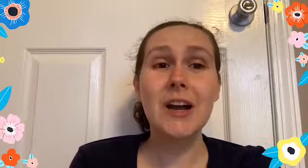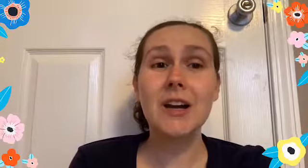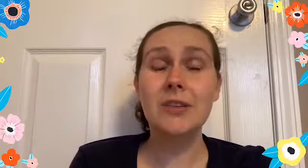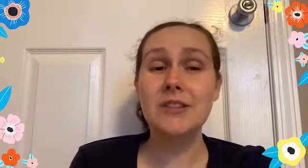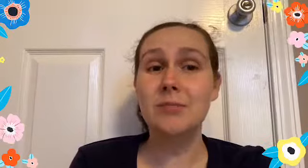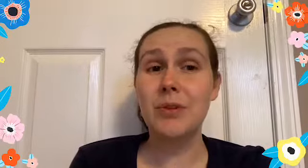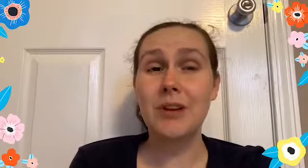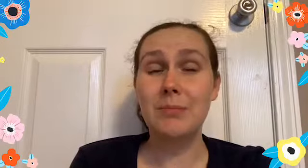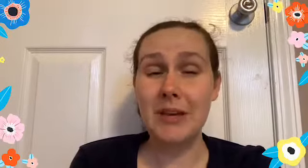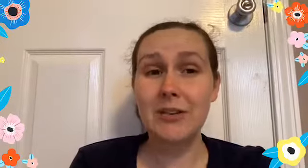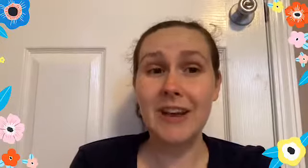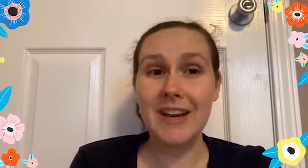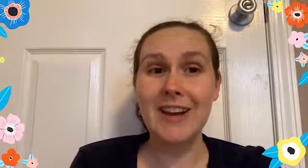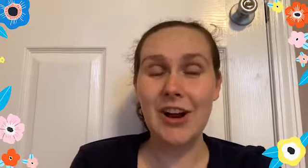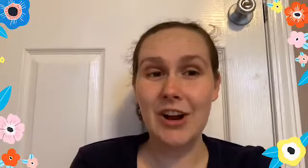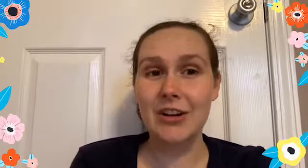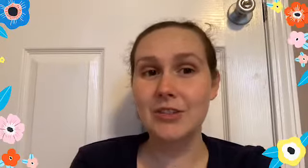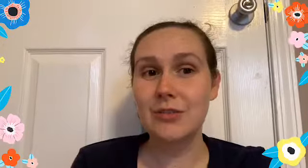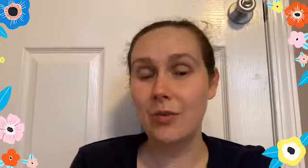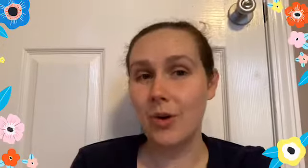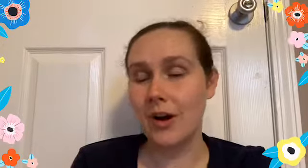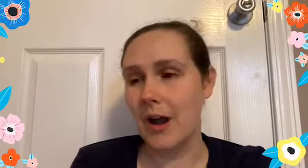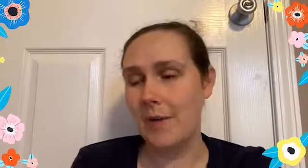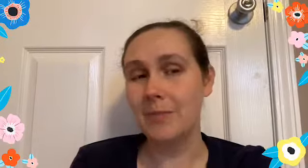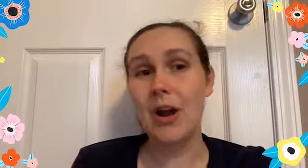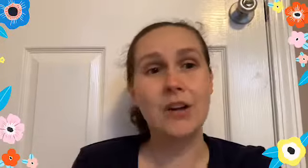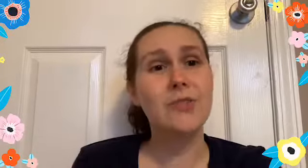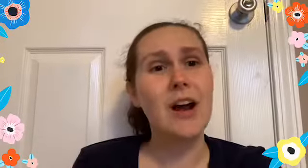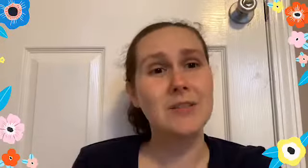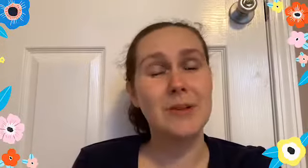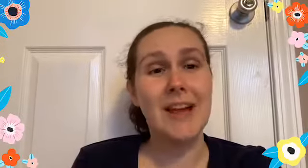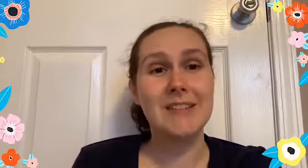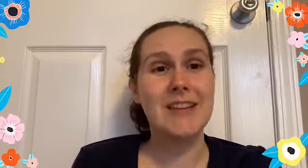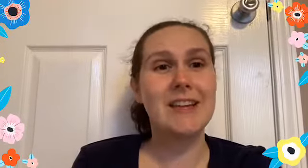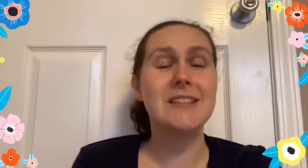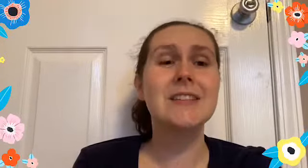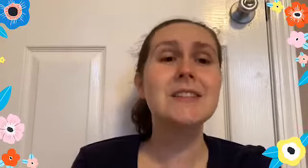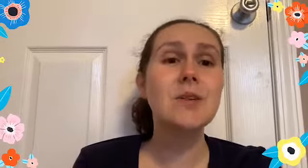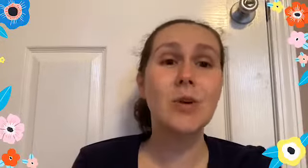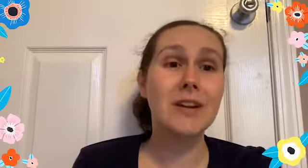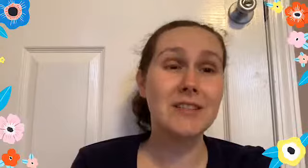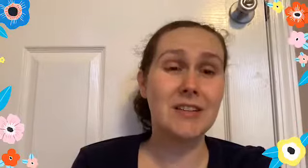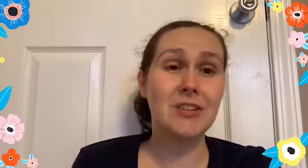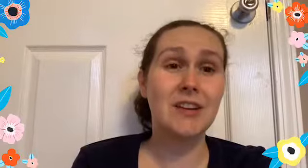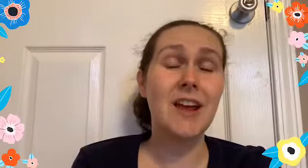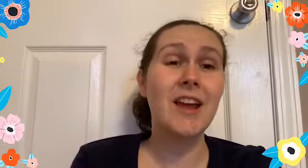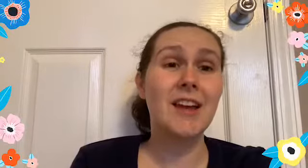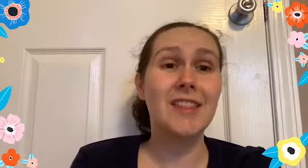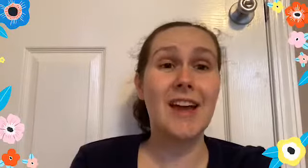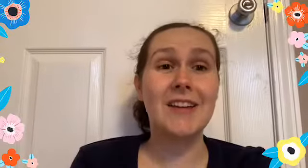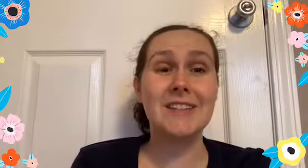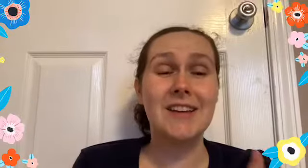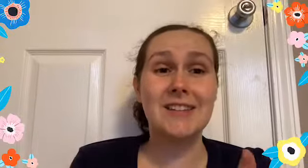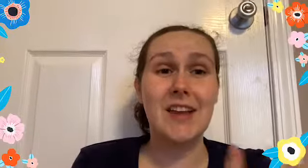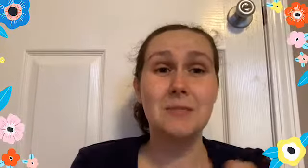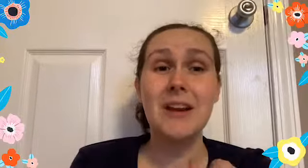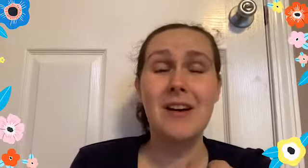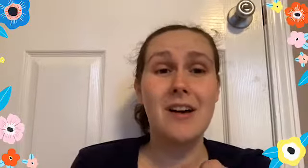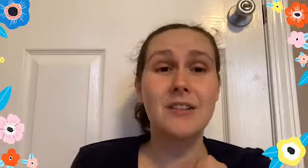are going to be creating cards for Cards for Hospitalized Kids. This is an organization that gets handmade cards